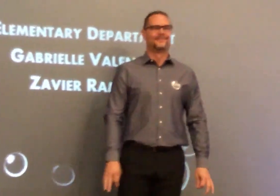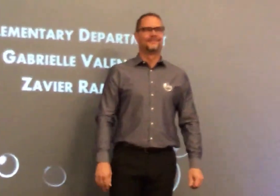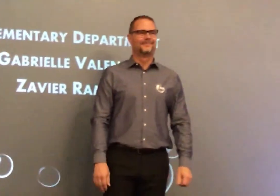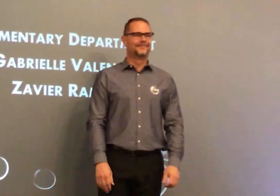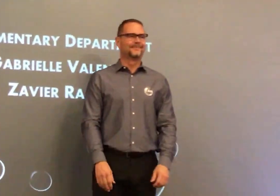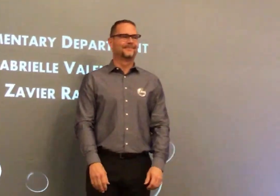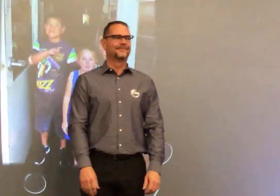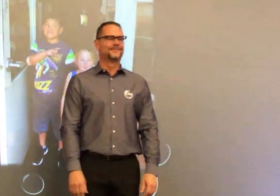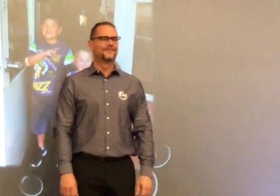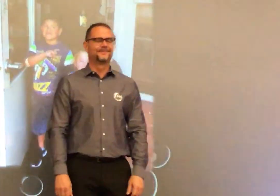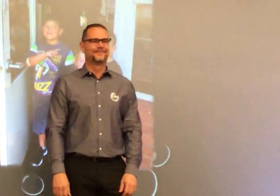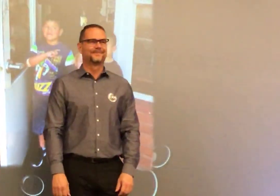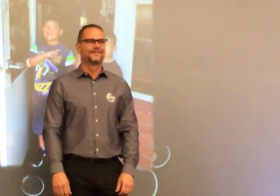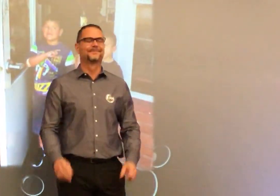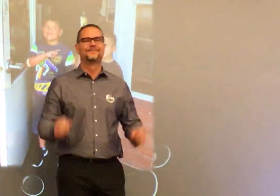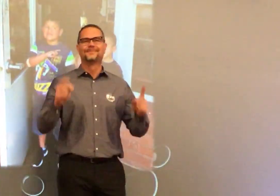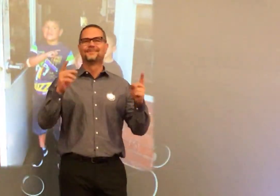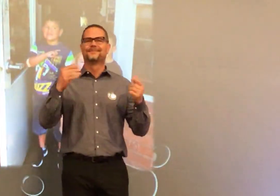Thank you so much, students.